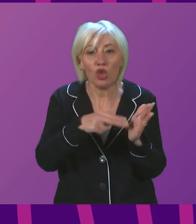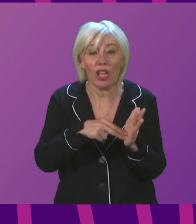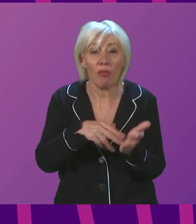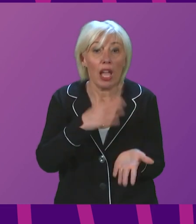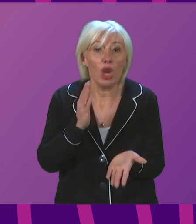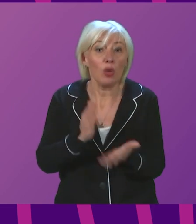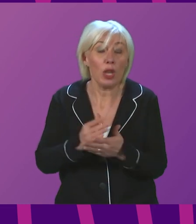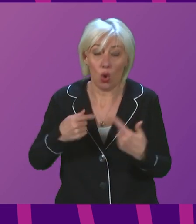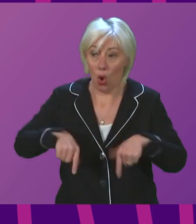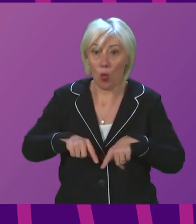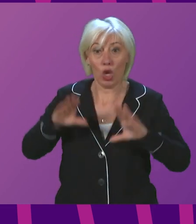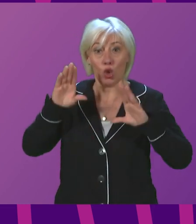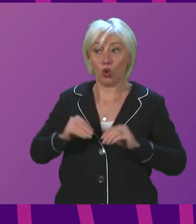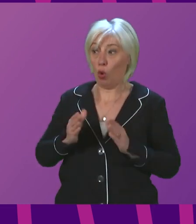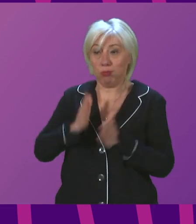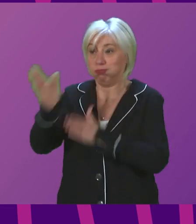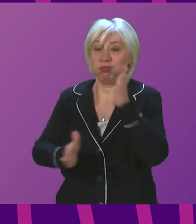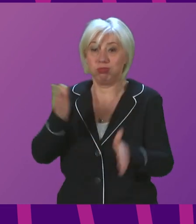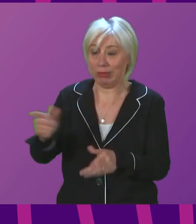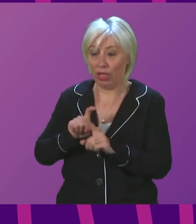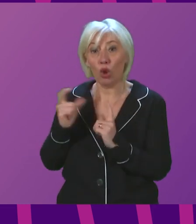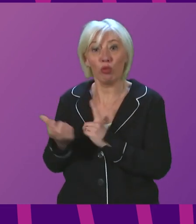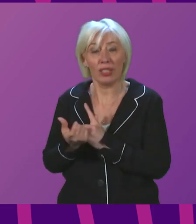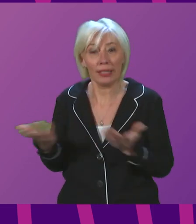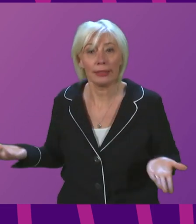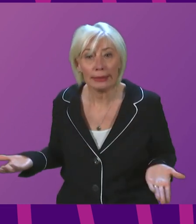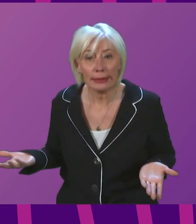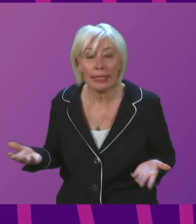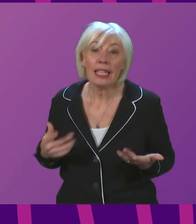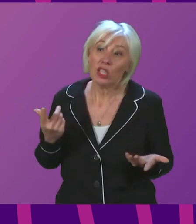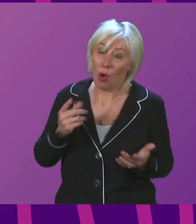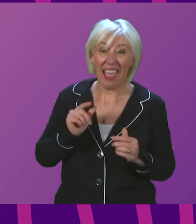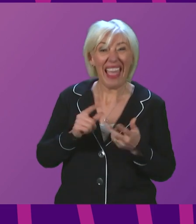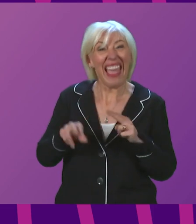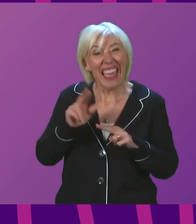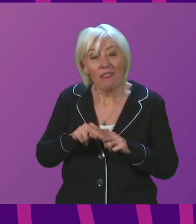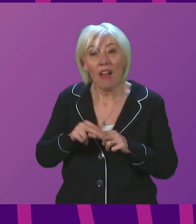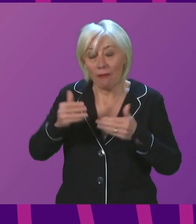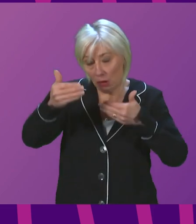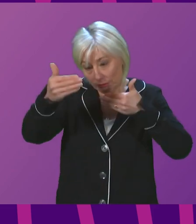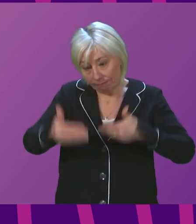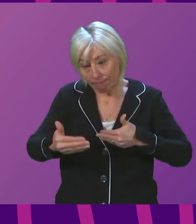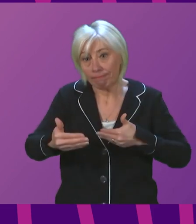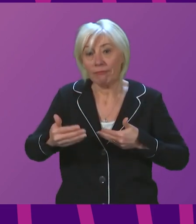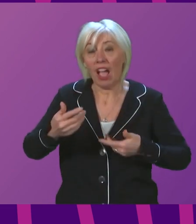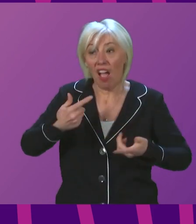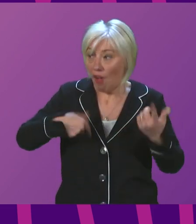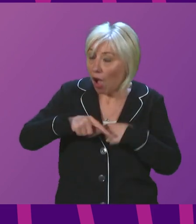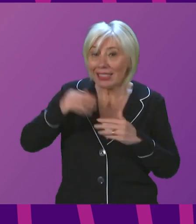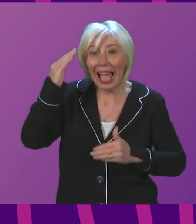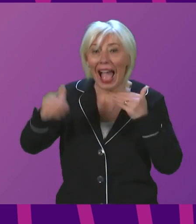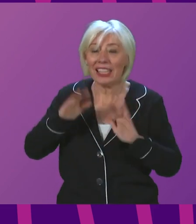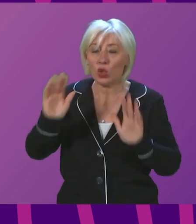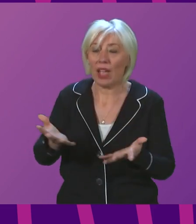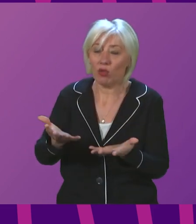suppress community transmission of the virus. That is why, if for a period we as adults need to accept